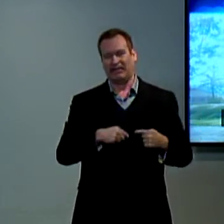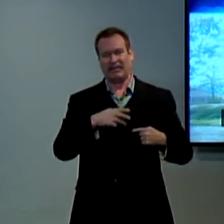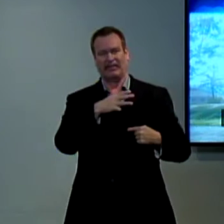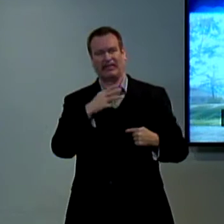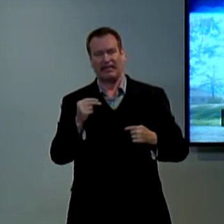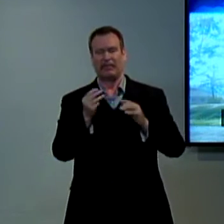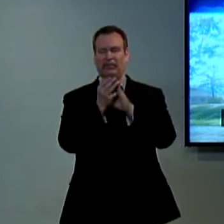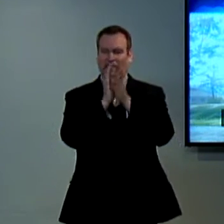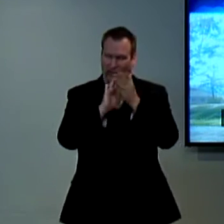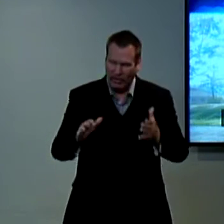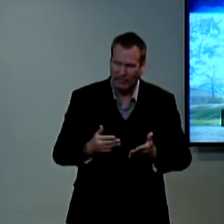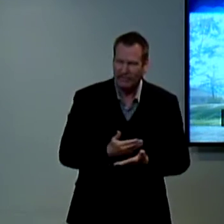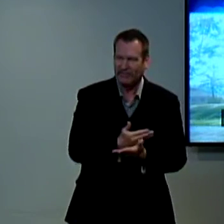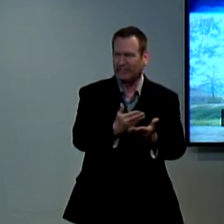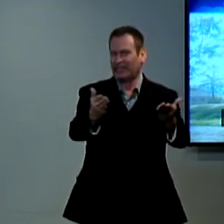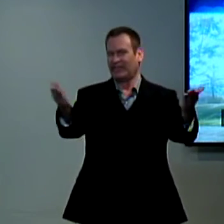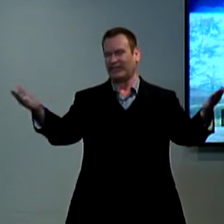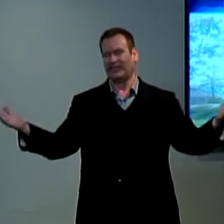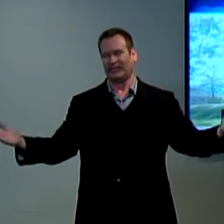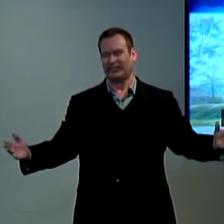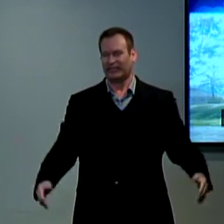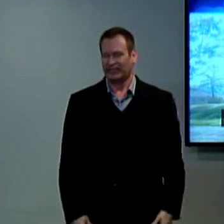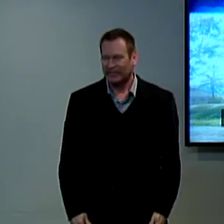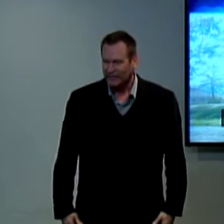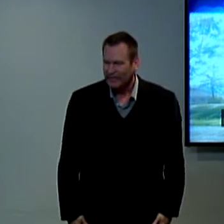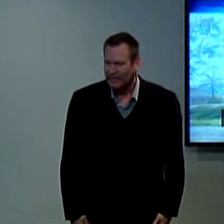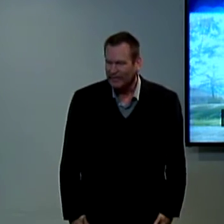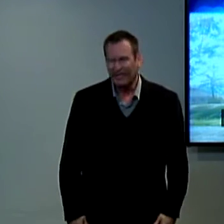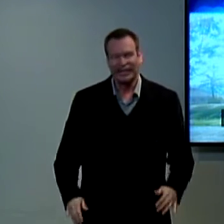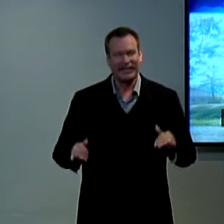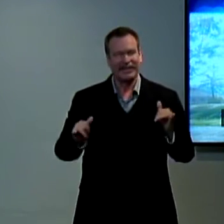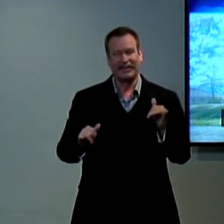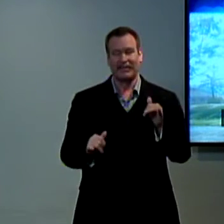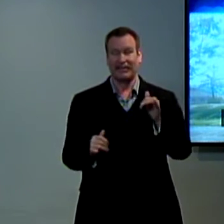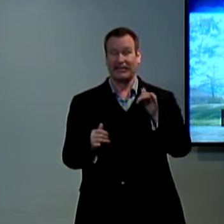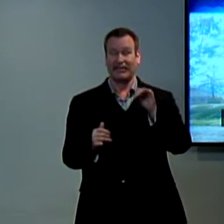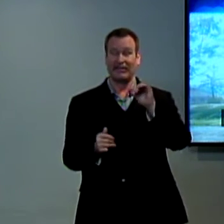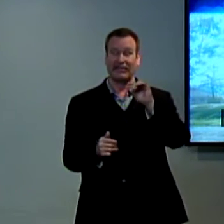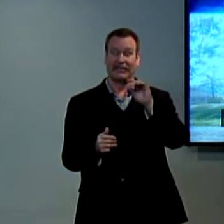God has such a big heart and he gives us such a peace